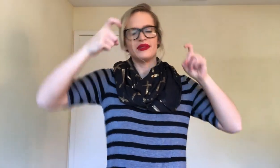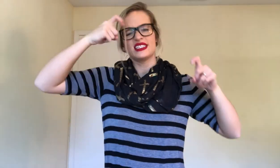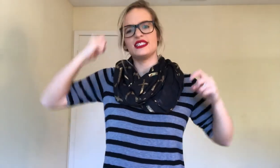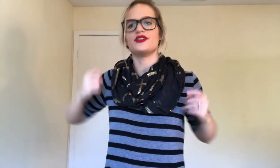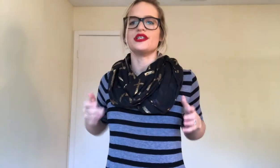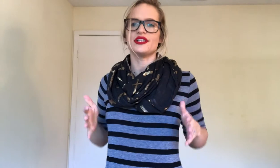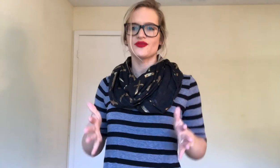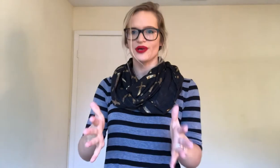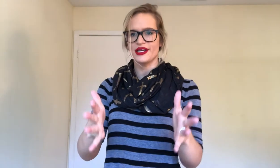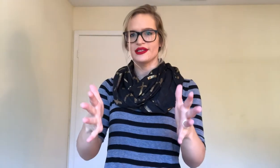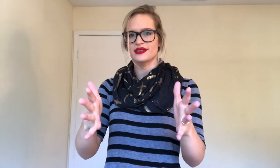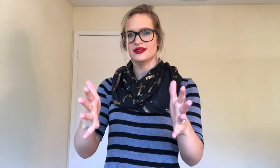mysterious ways.